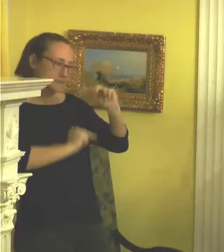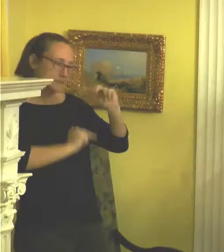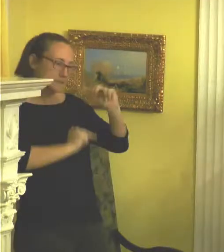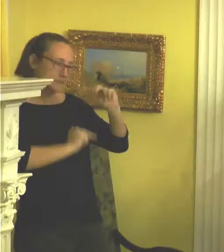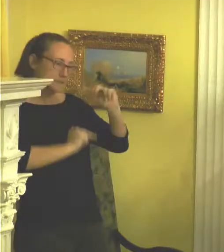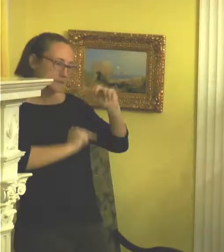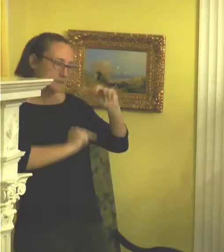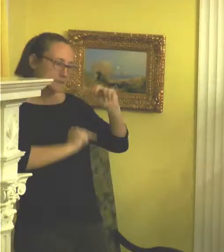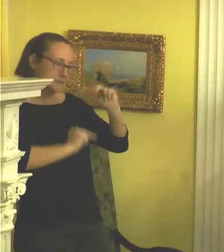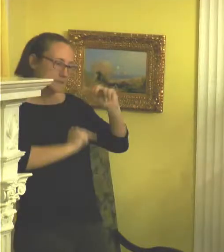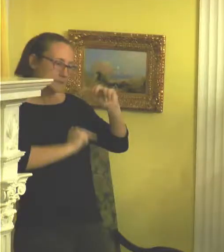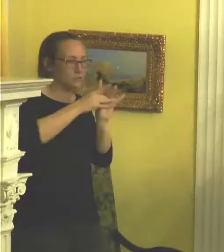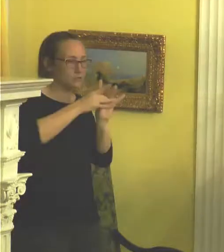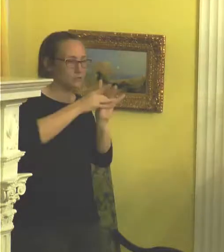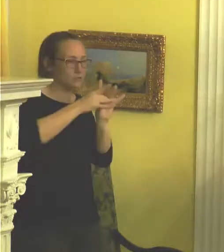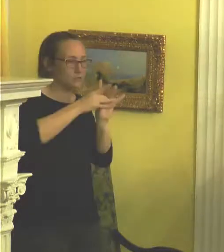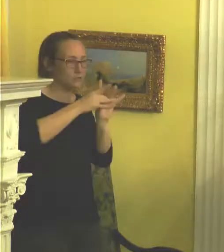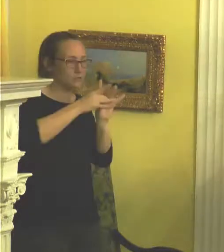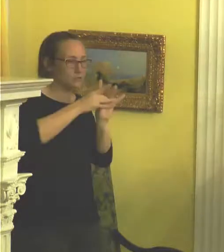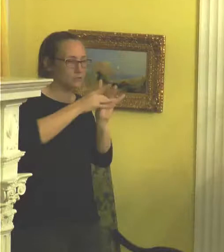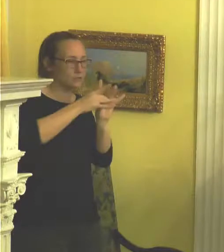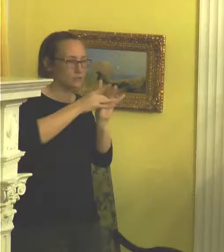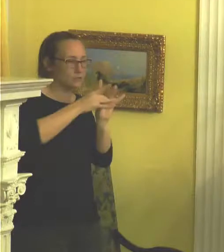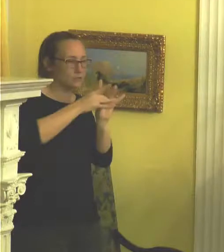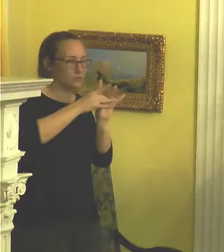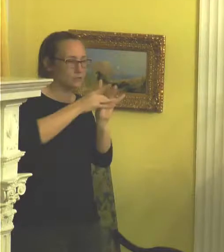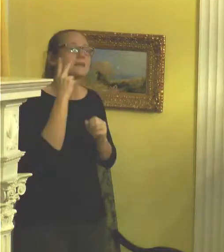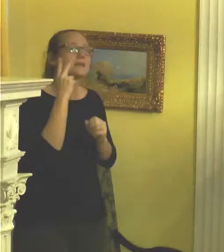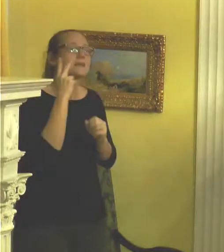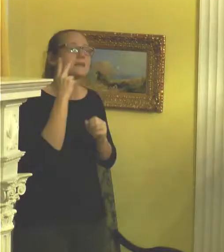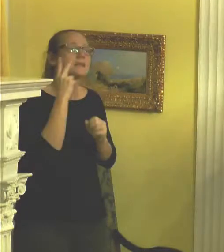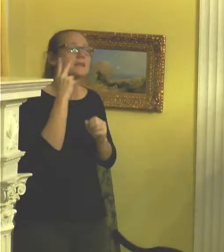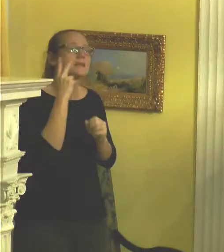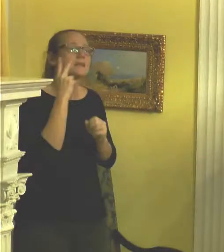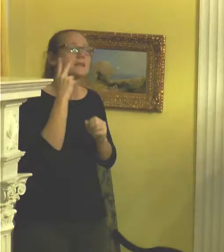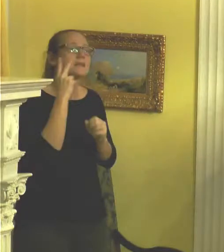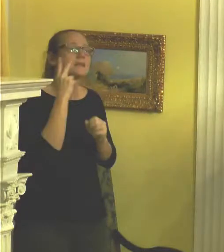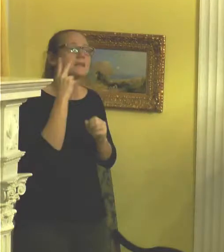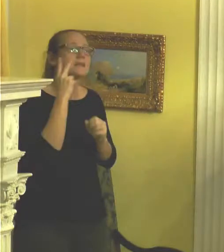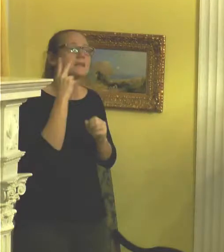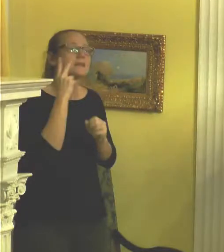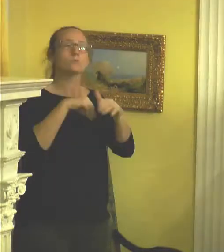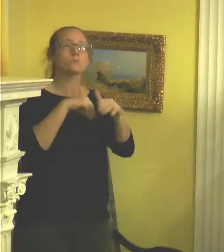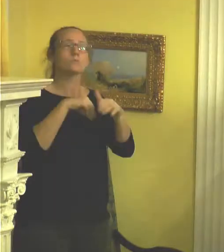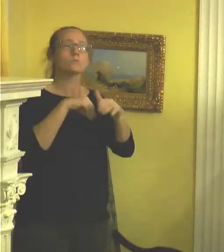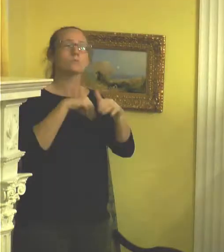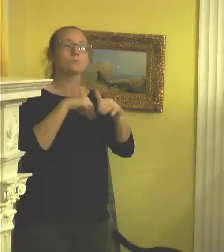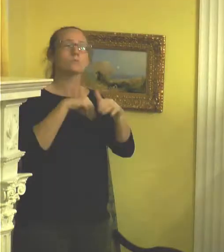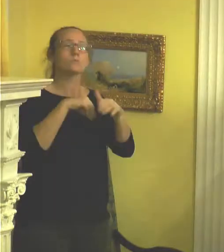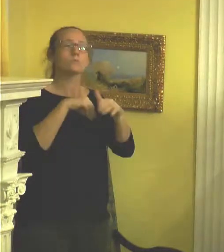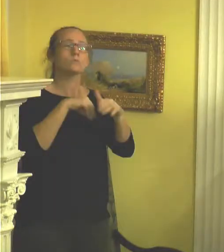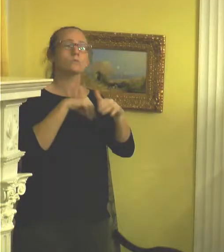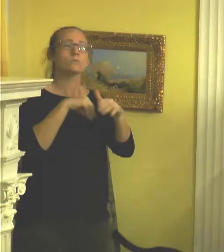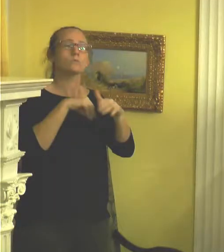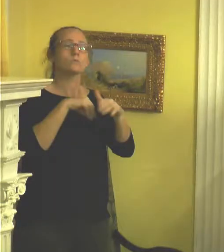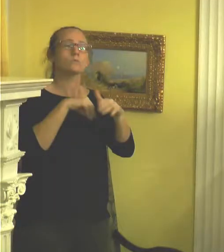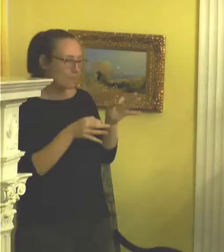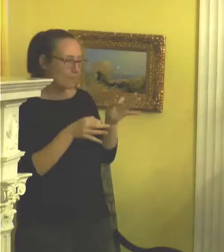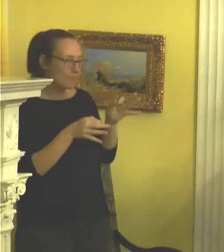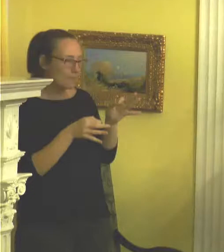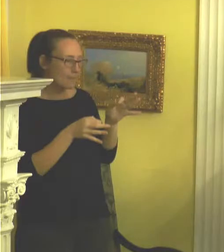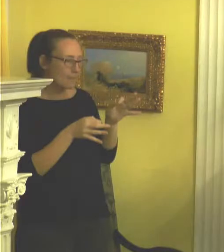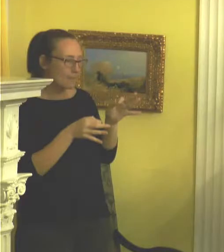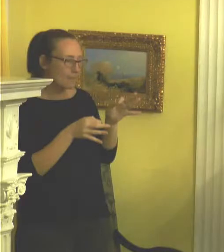coming together. Like I see the layers in my painting. It's kind of like, you know, all the kind of like stains and things that sort of build up